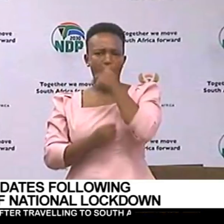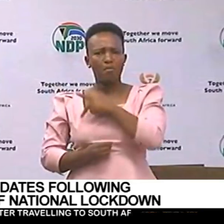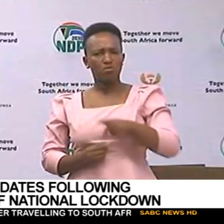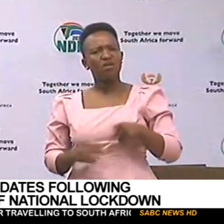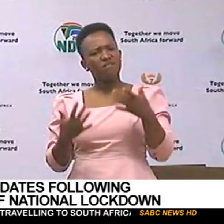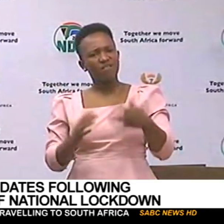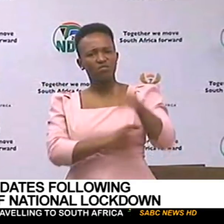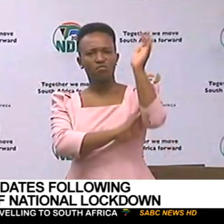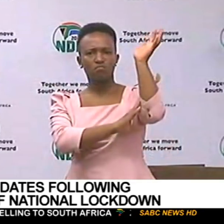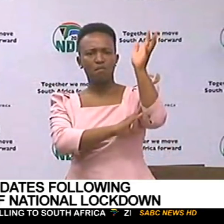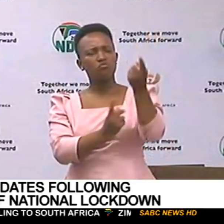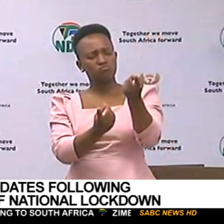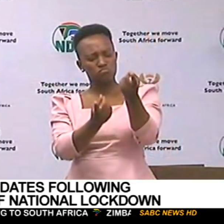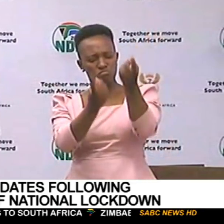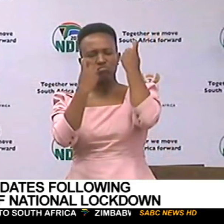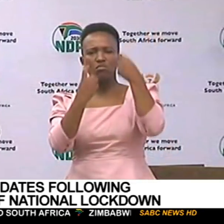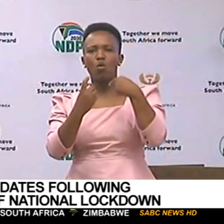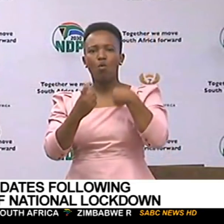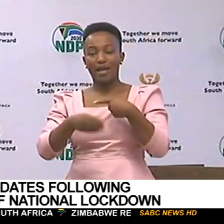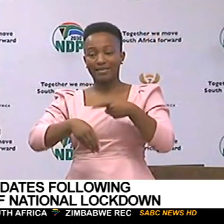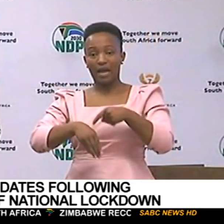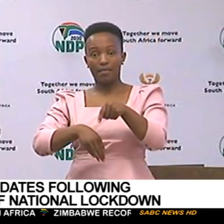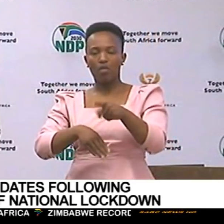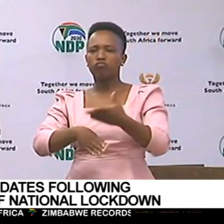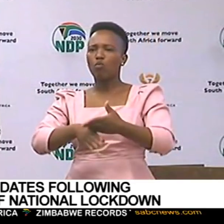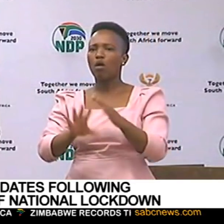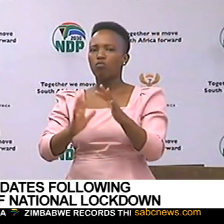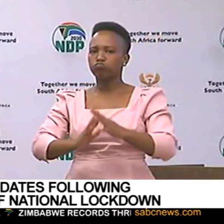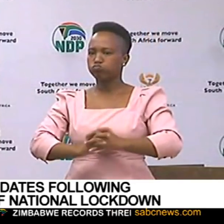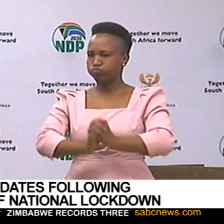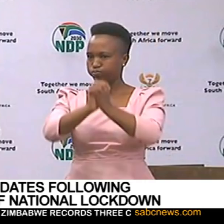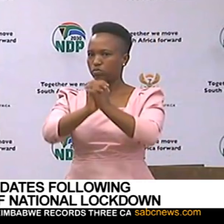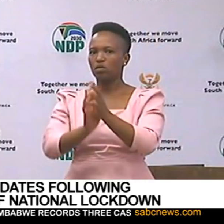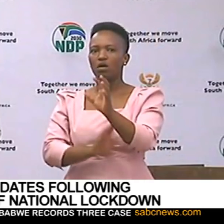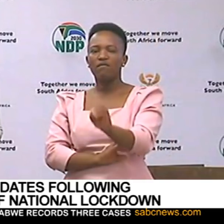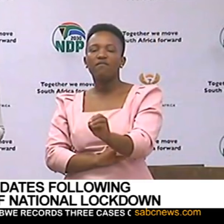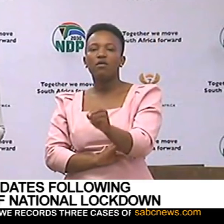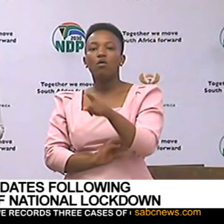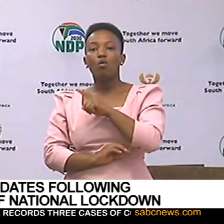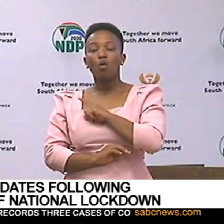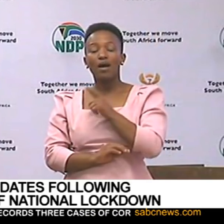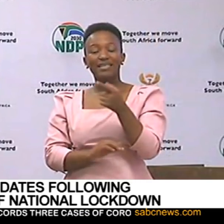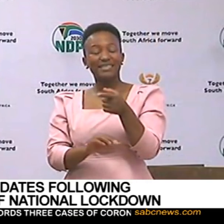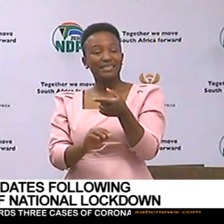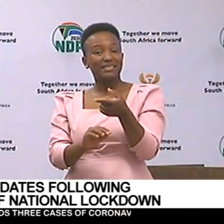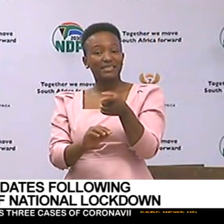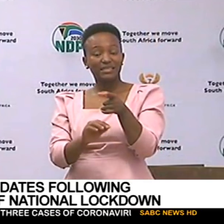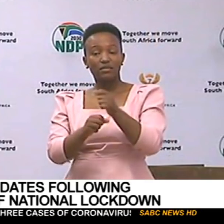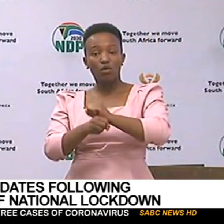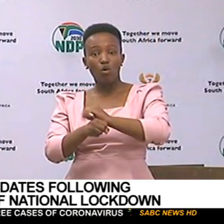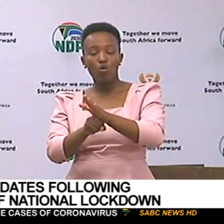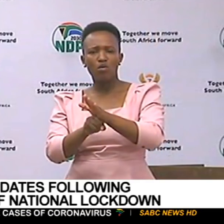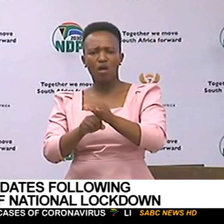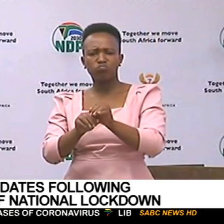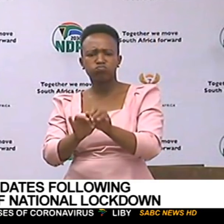to say this is high time that we work together in ensuring that we minimize the impact of